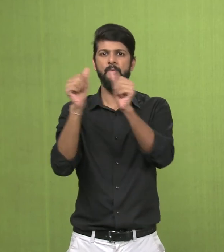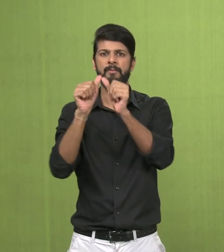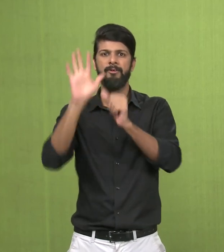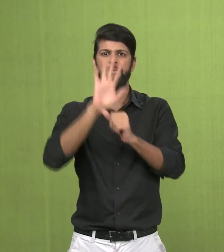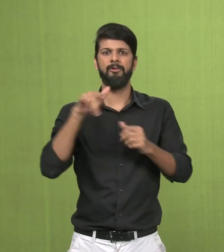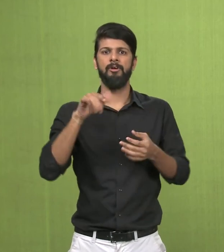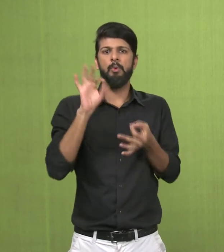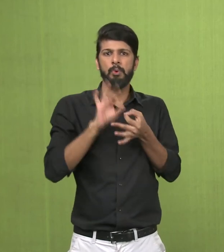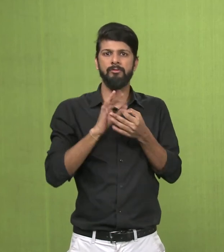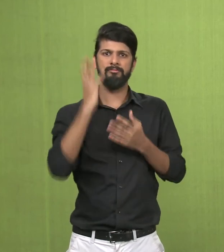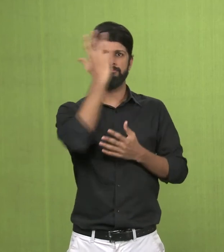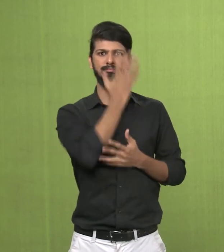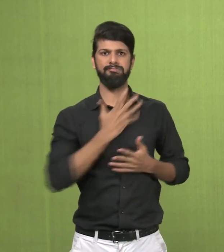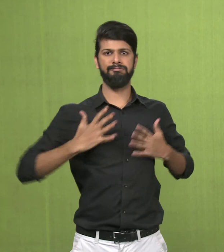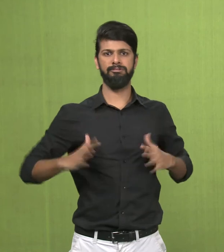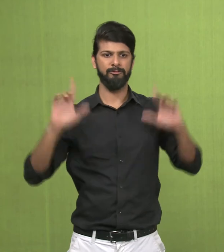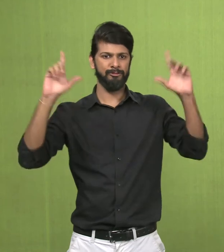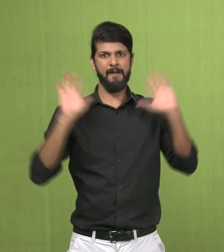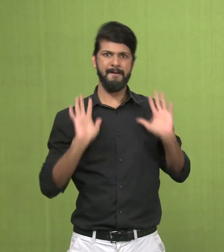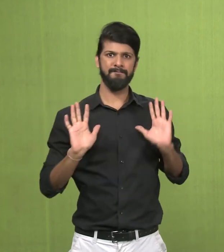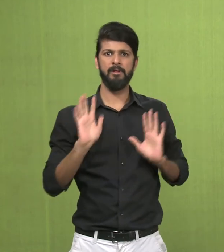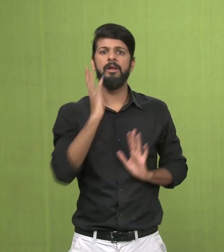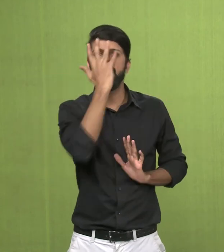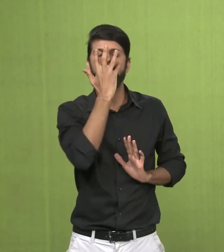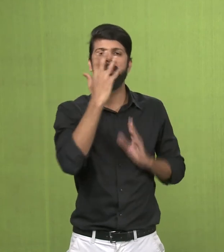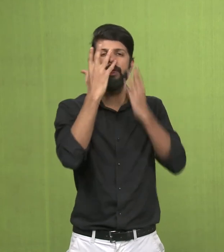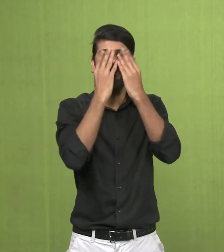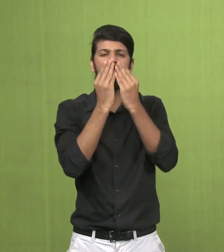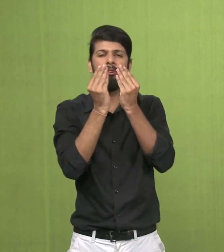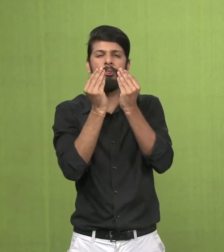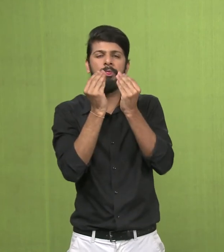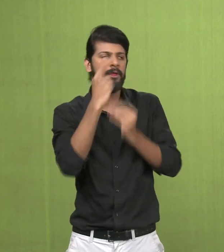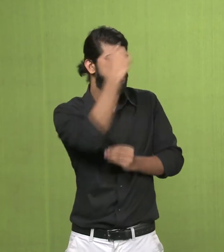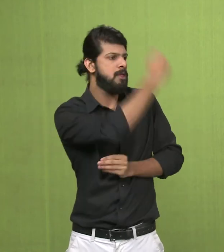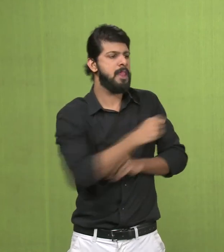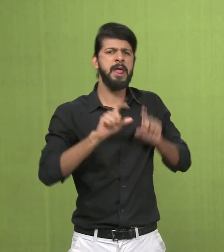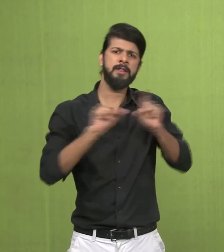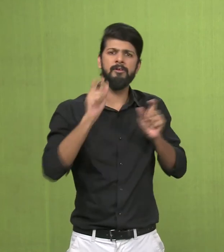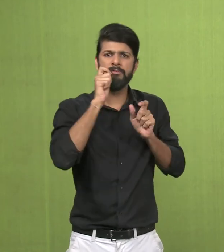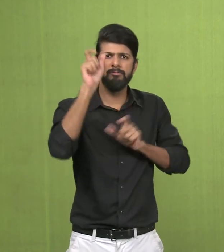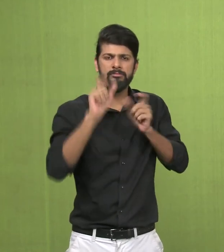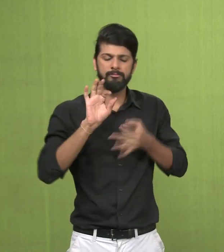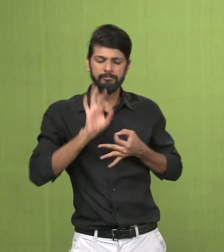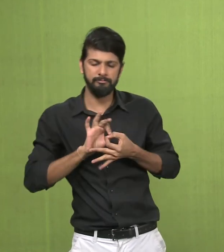As you saw the Amaravati sculptures of Andhra Pradesh, this is one example of the Amaravati Udha.